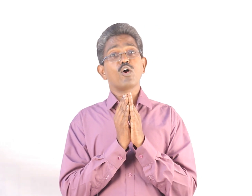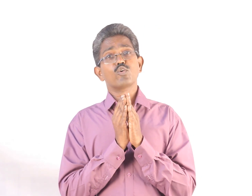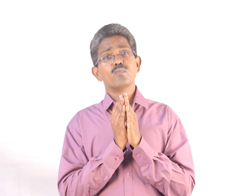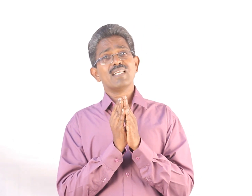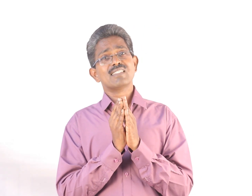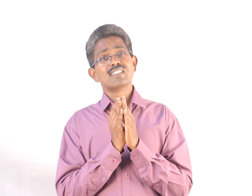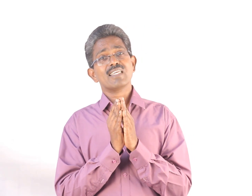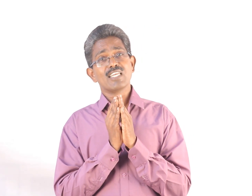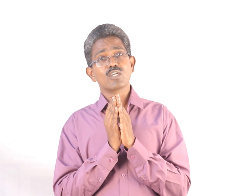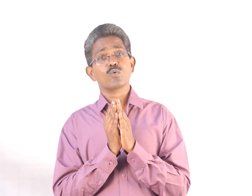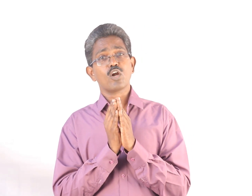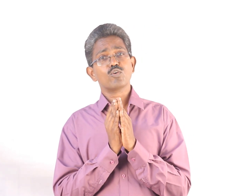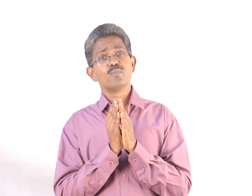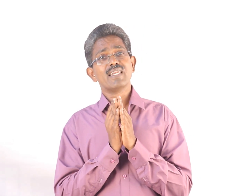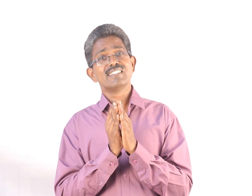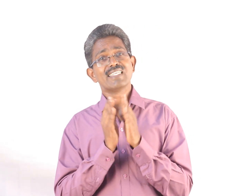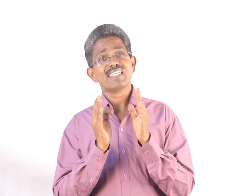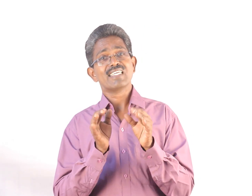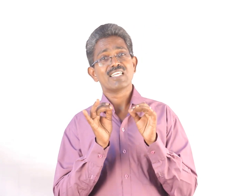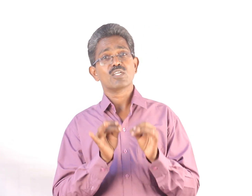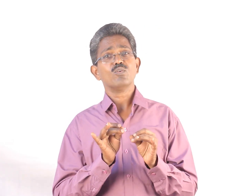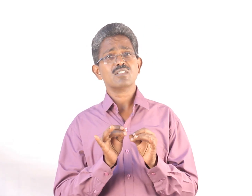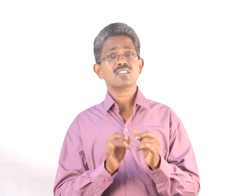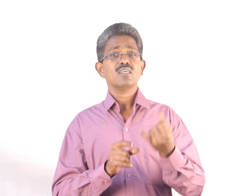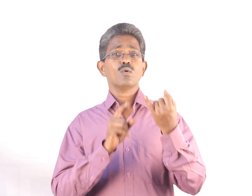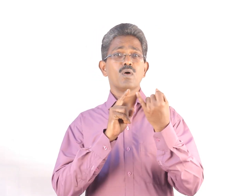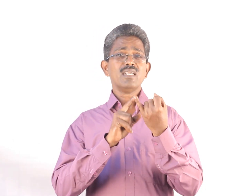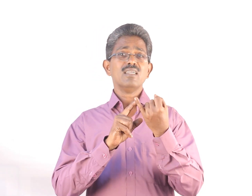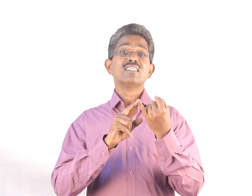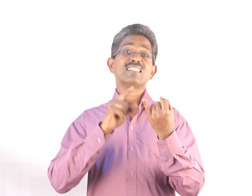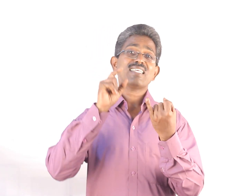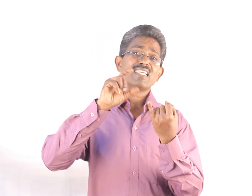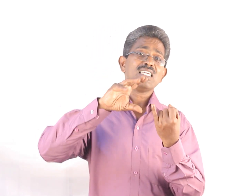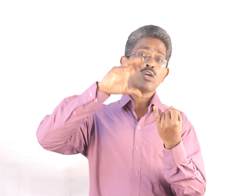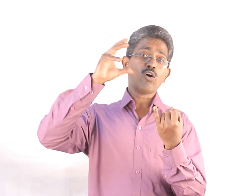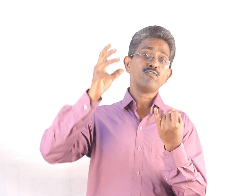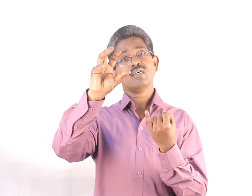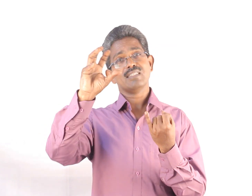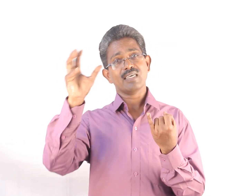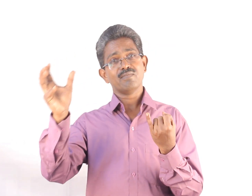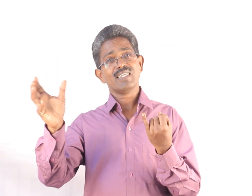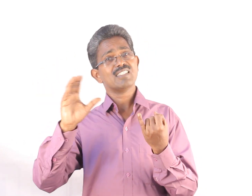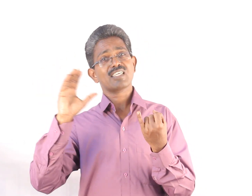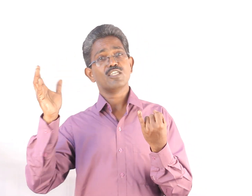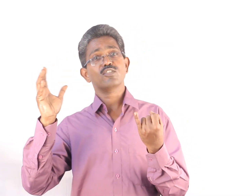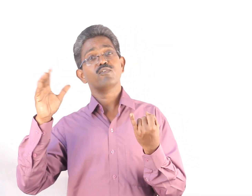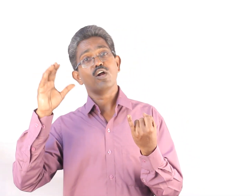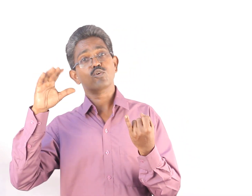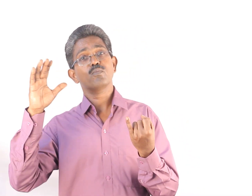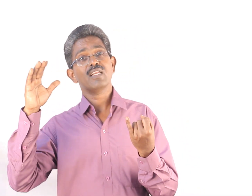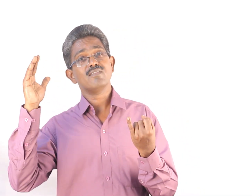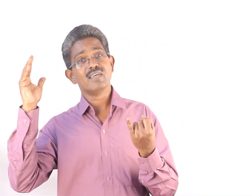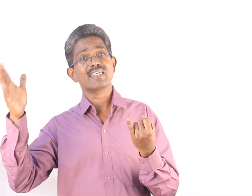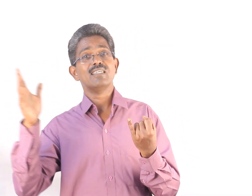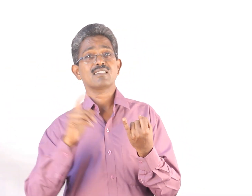automobiles include, automobile engineering includes one, designing of the various kinds of automobile vehicles,